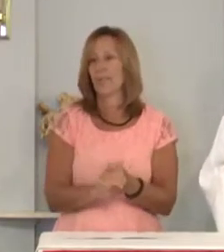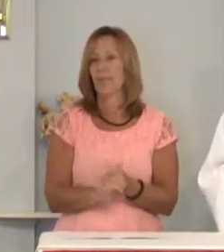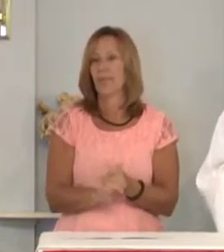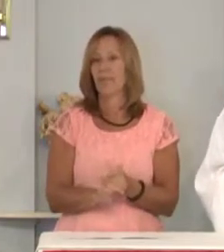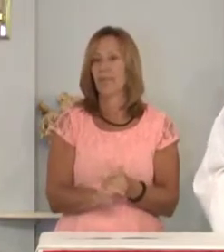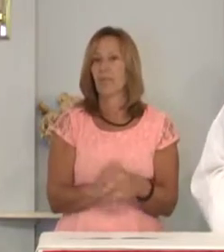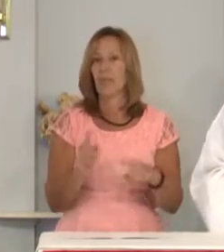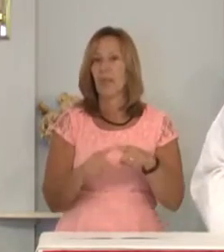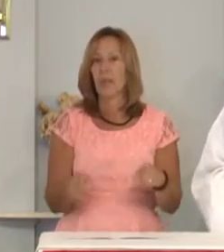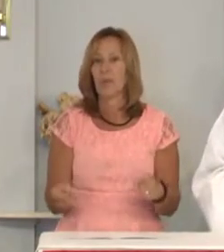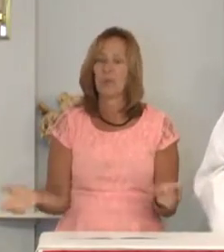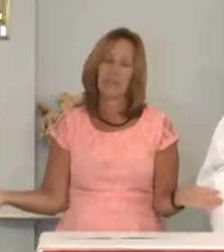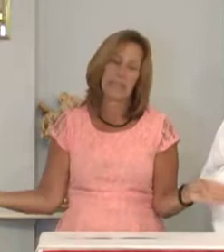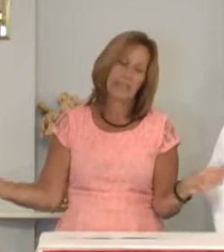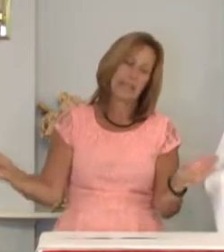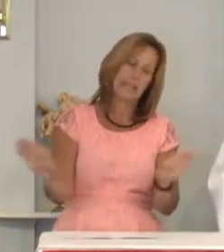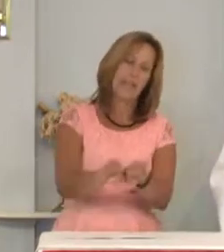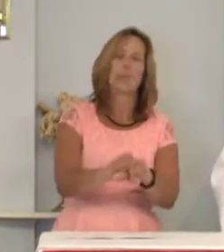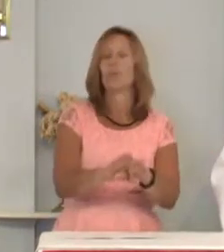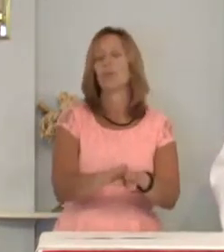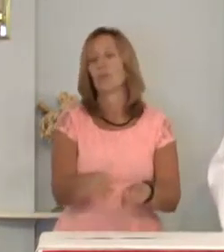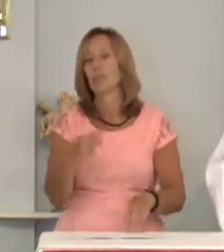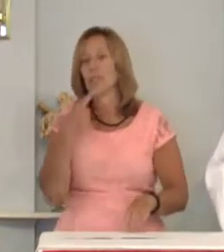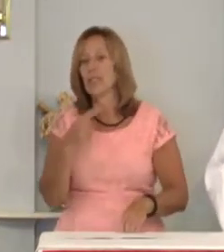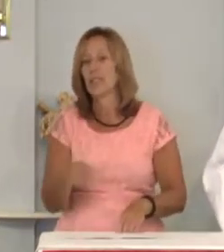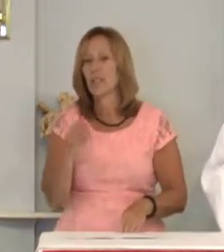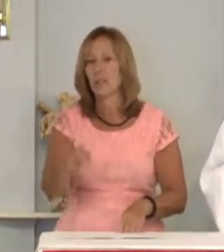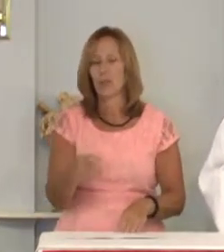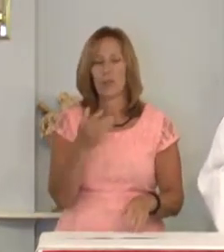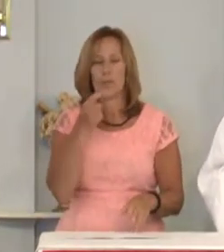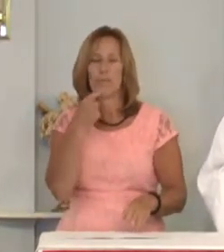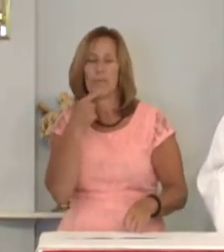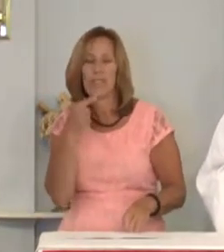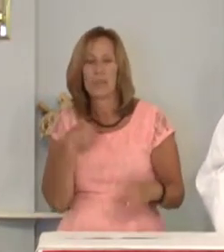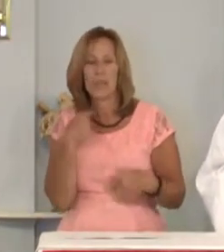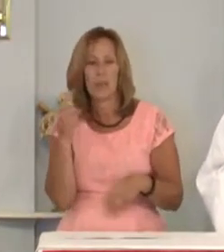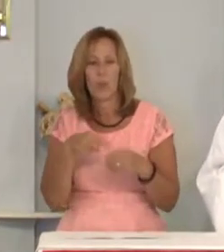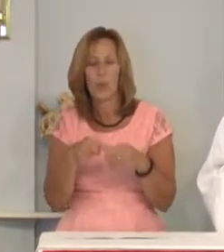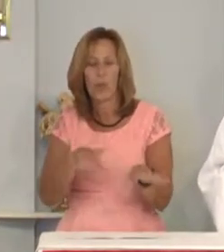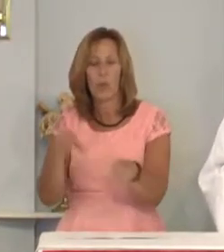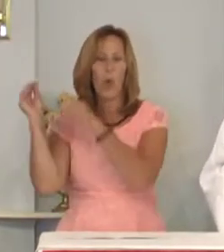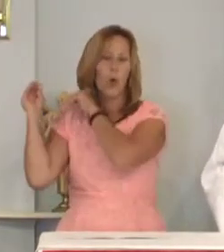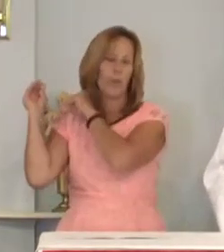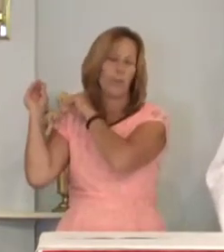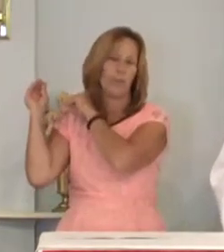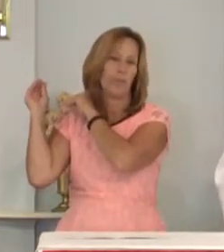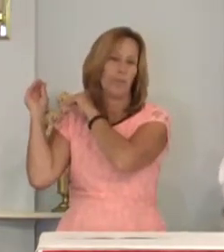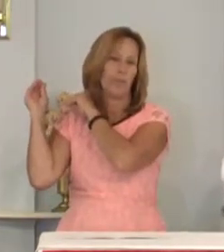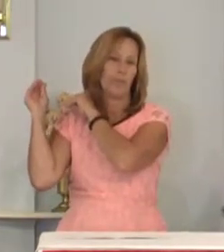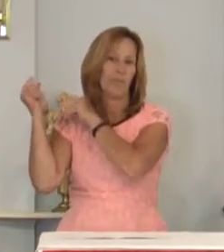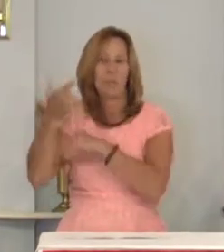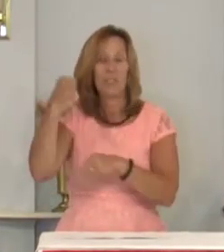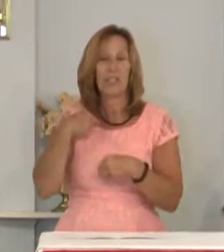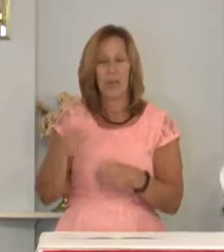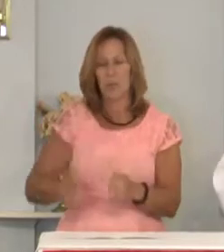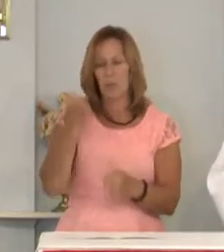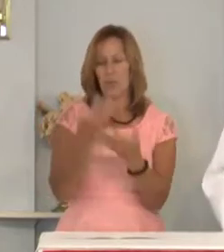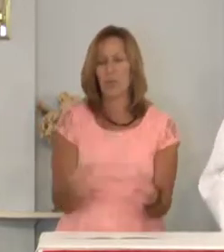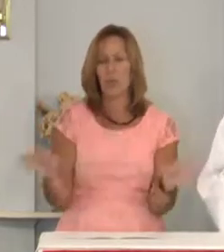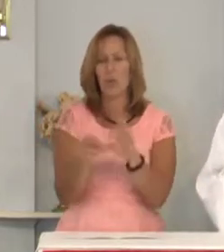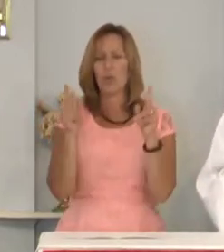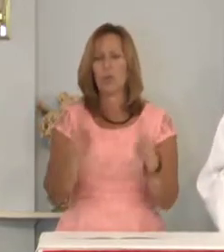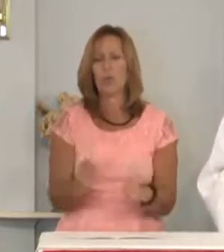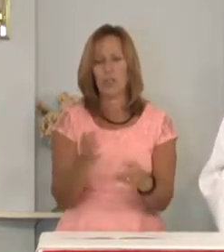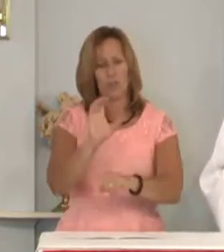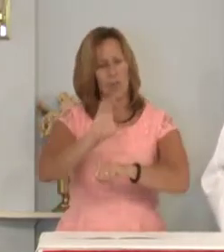but slammed the door behind them and said, you'll miss me when I'm gone because I'm the most important